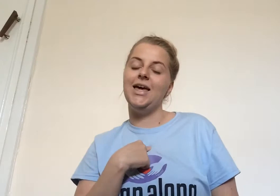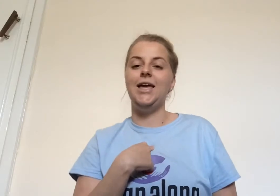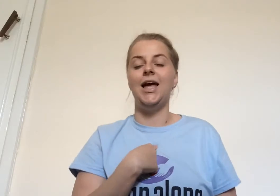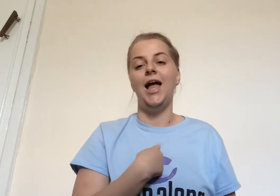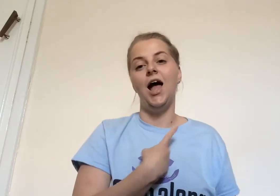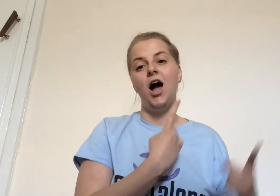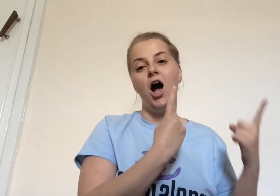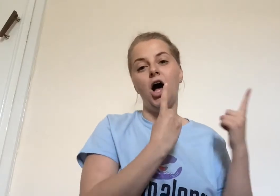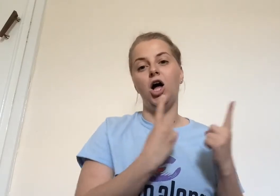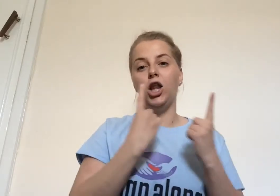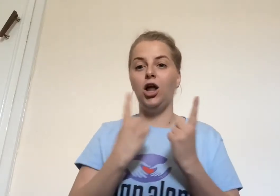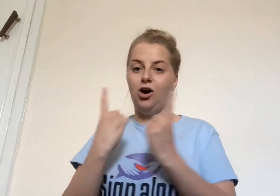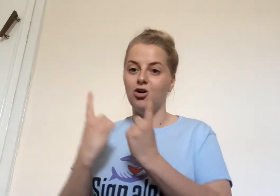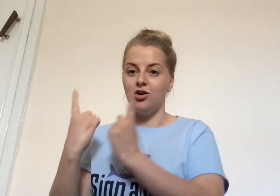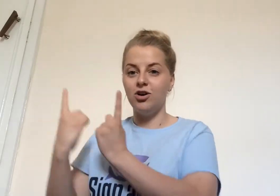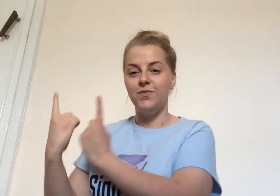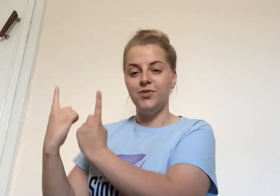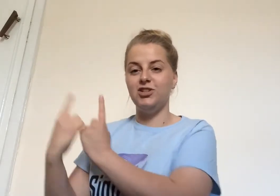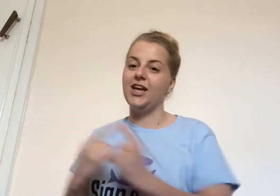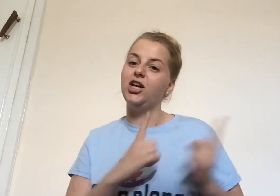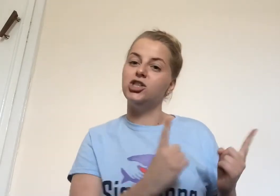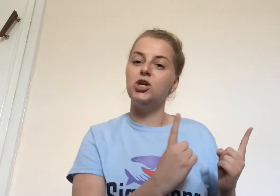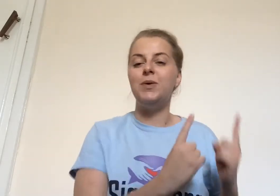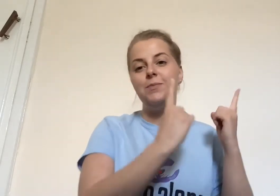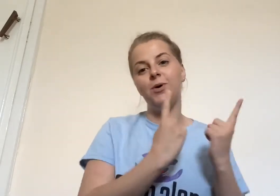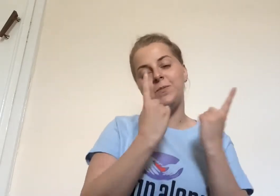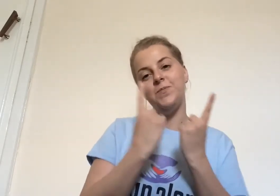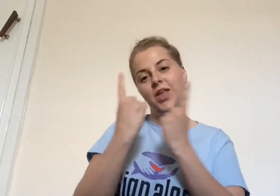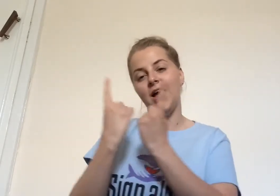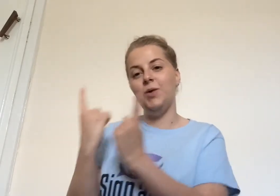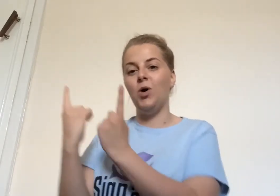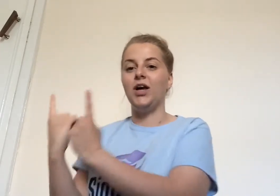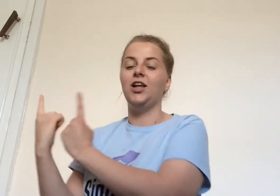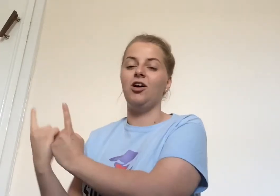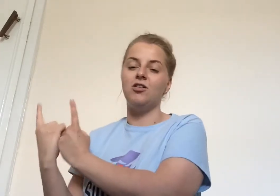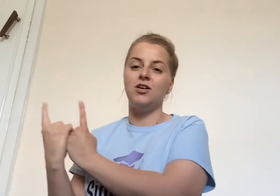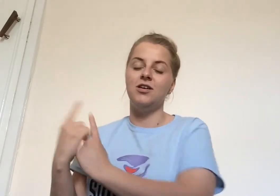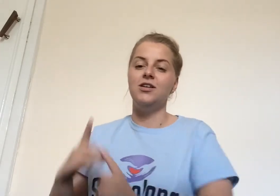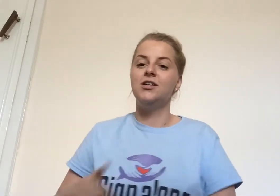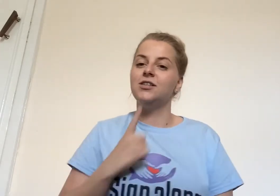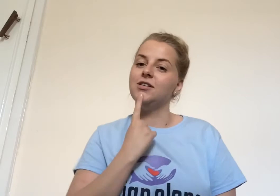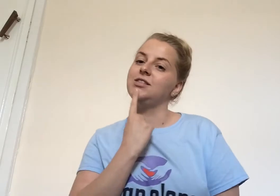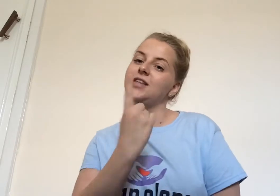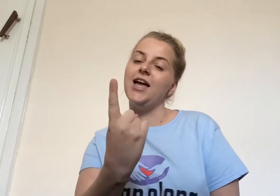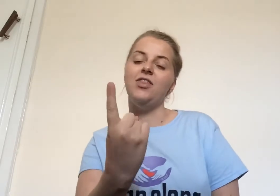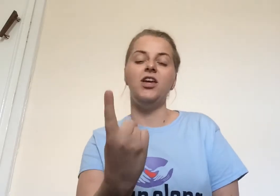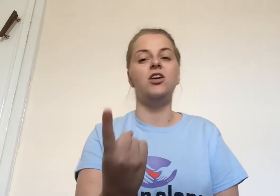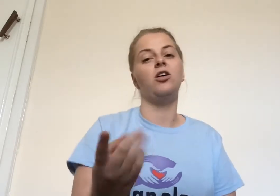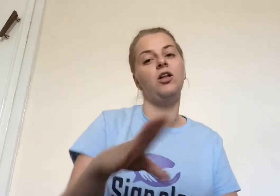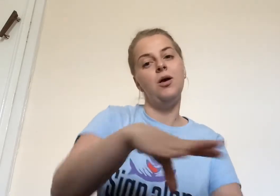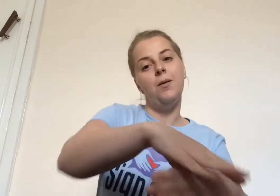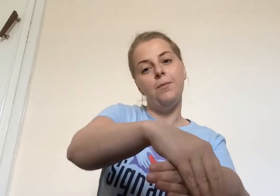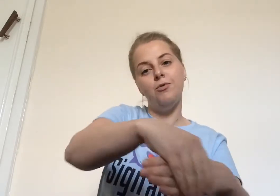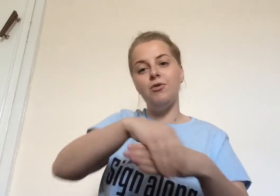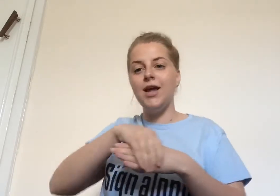along. So, it's like you've got two people and they're walking along. So, say that you'll bring